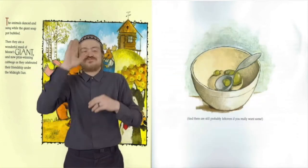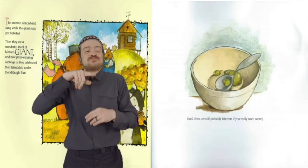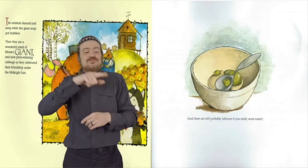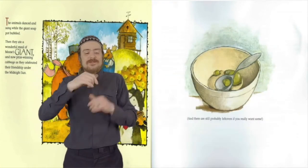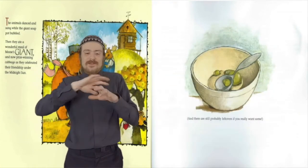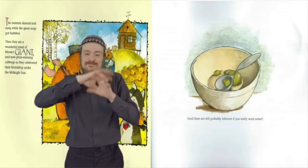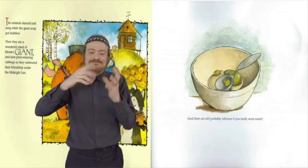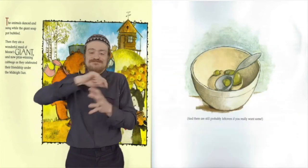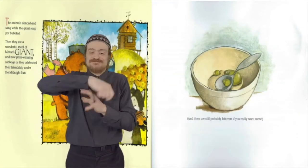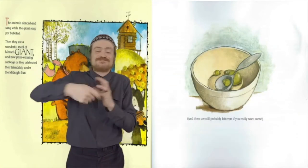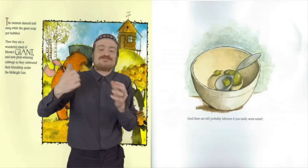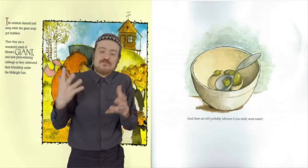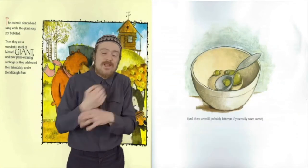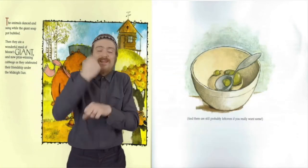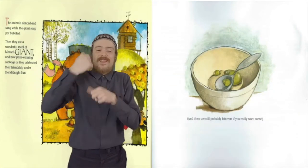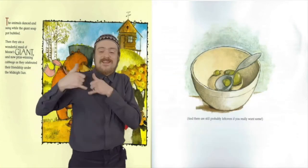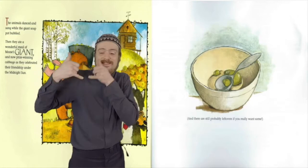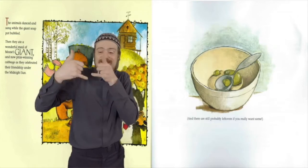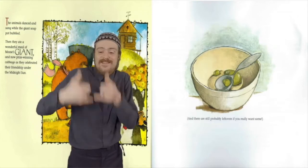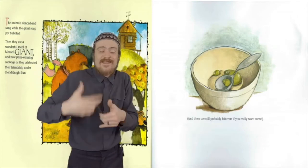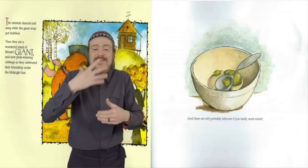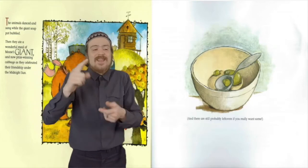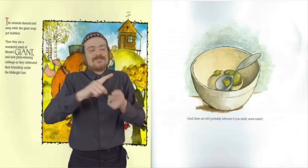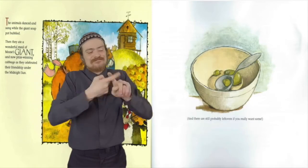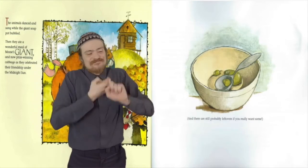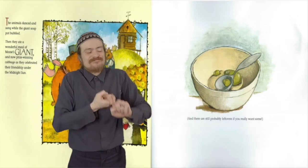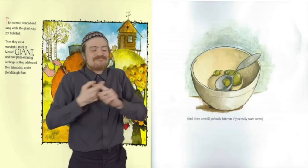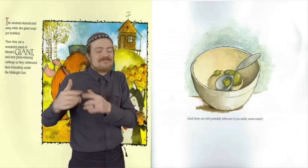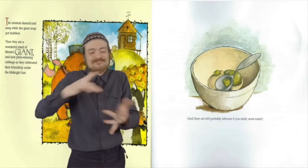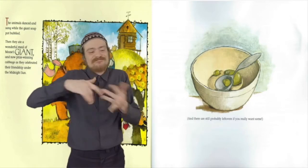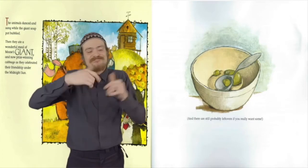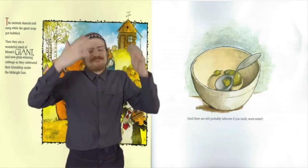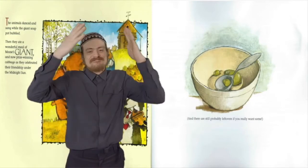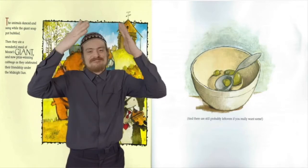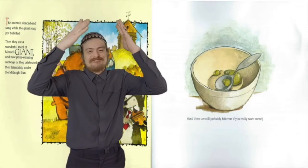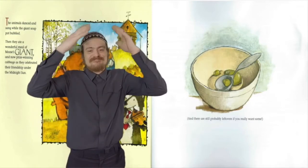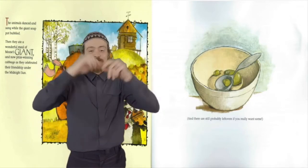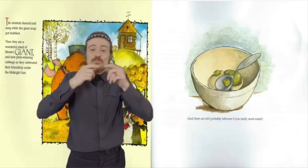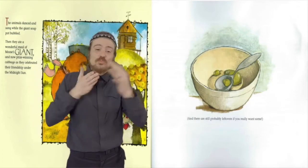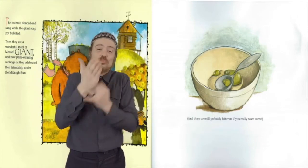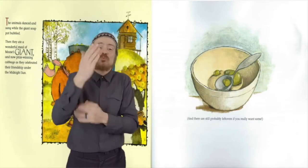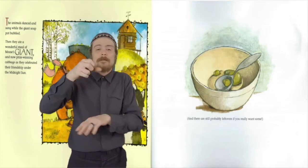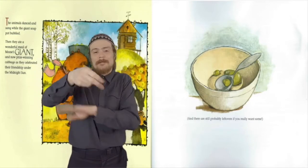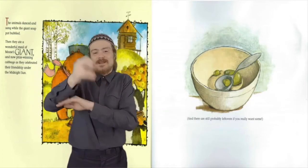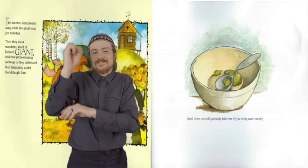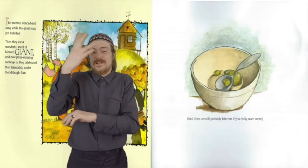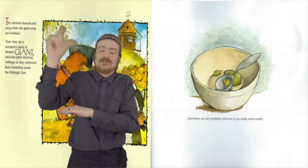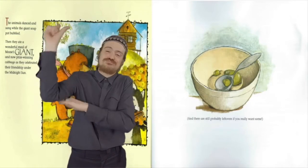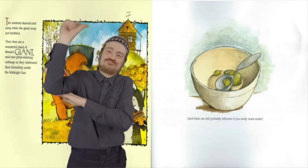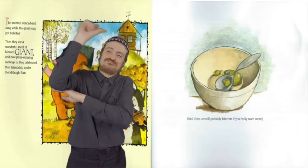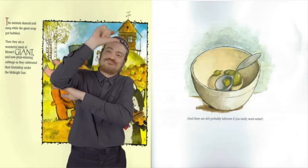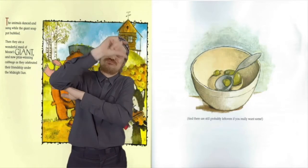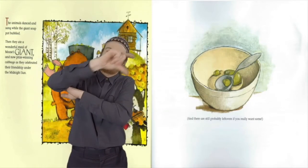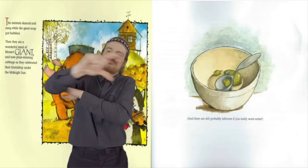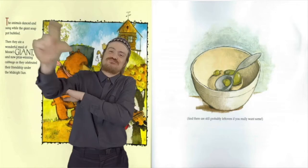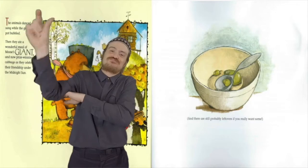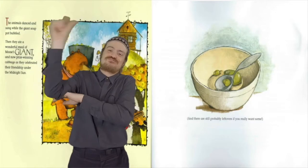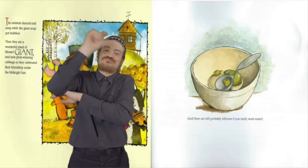meal of Moose's giant and now prize-winning cabbage as they celebrated their friendship under the midnight sun.